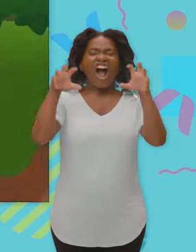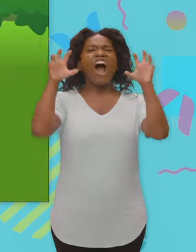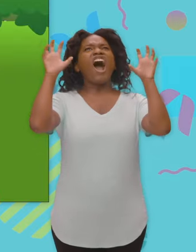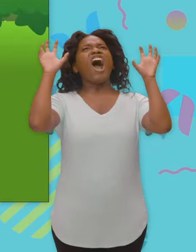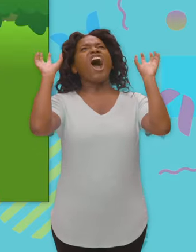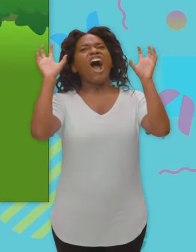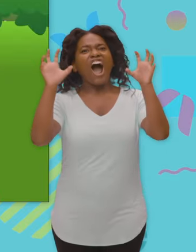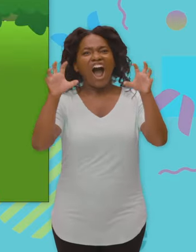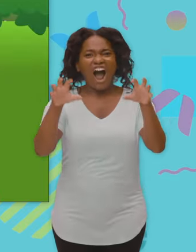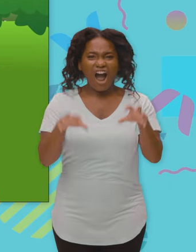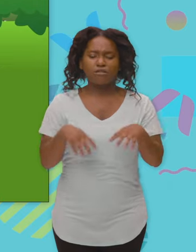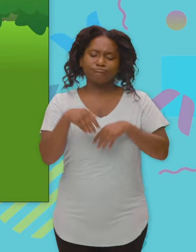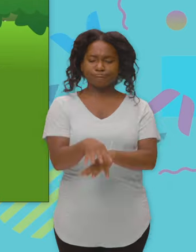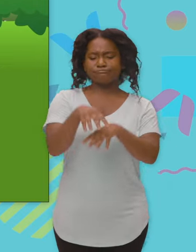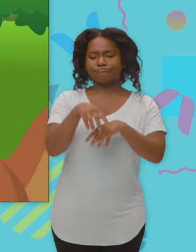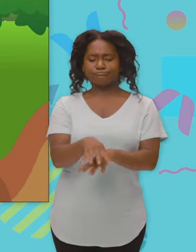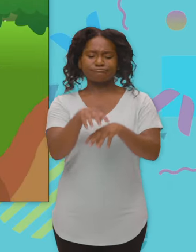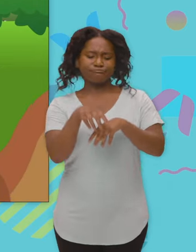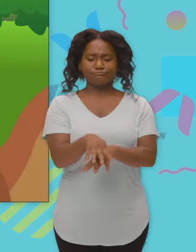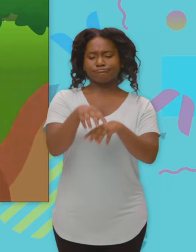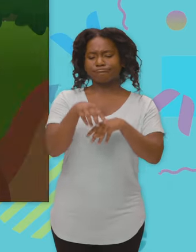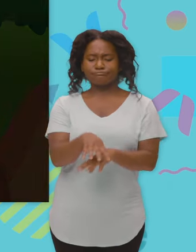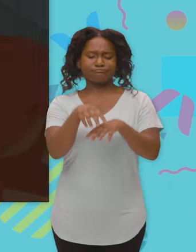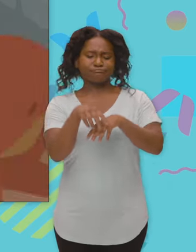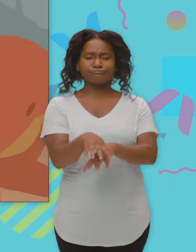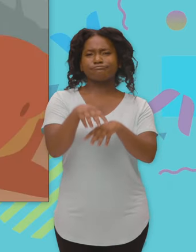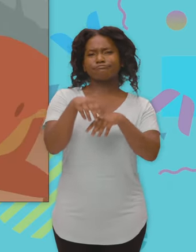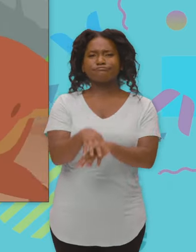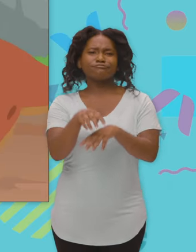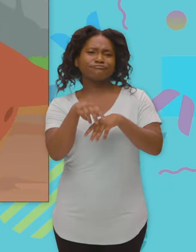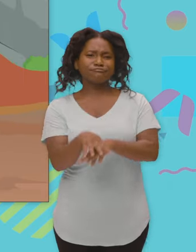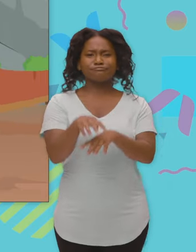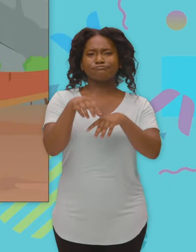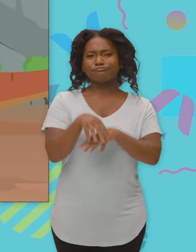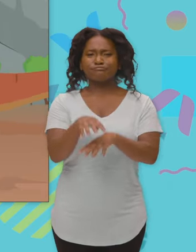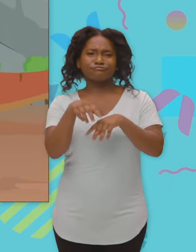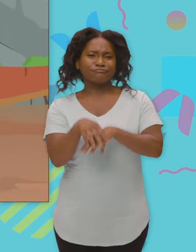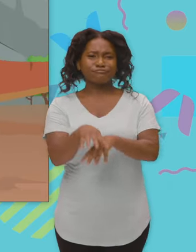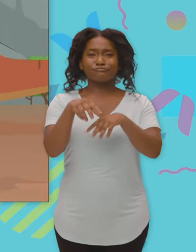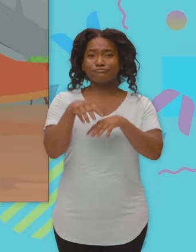Roar! They were large and fierce, and they only ate me. They had the biggest,